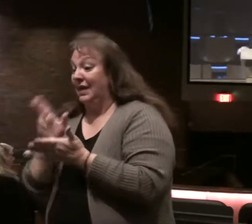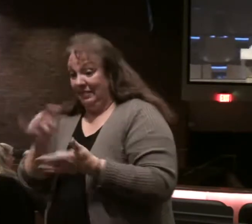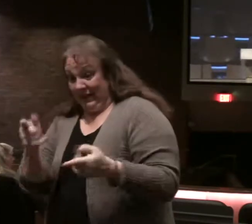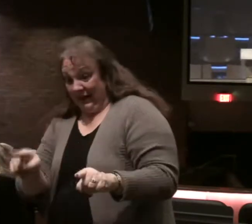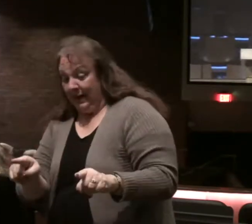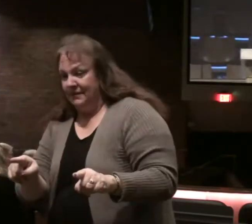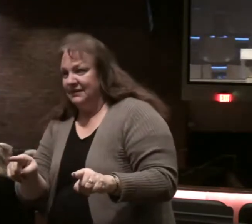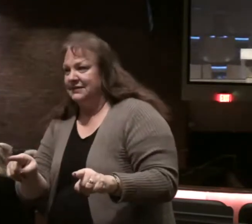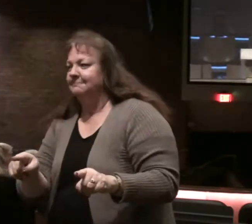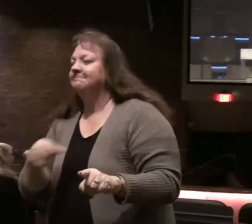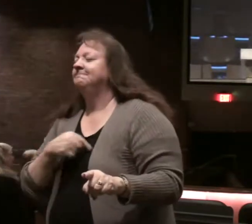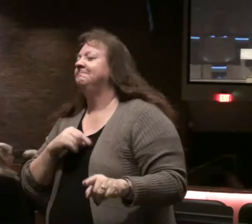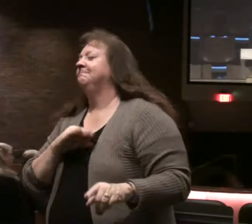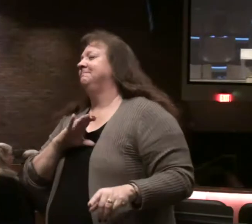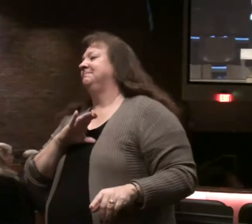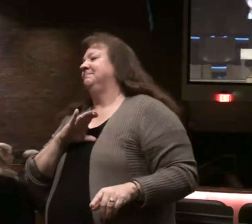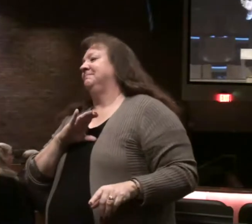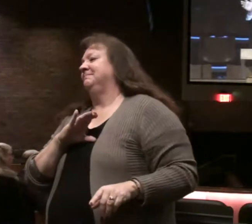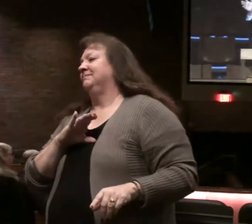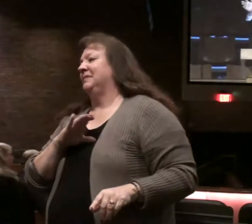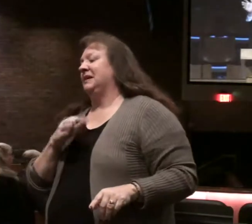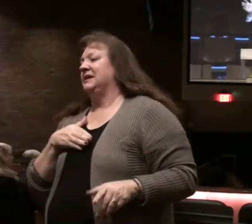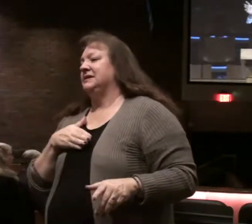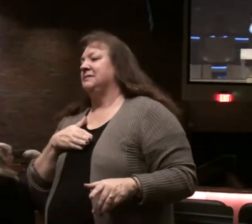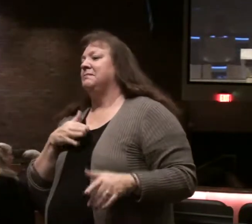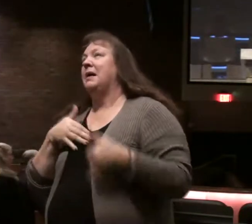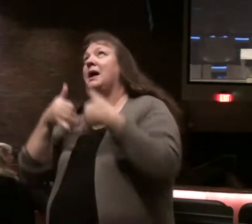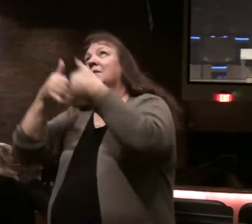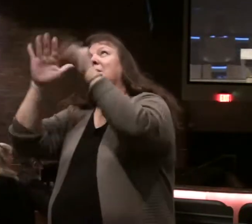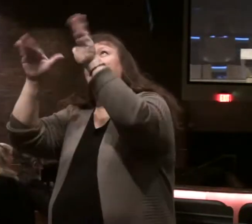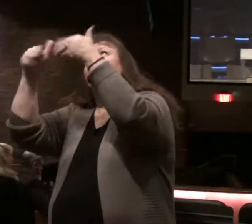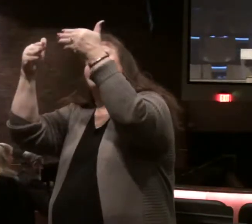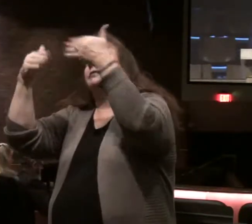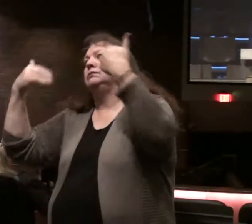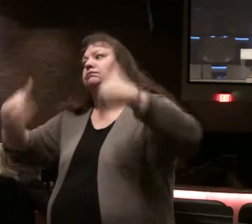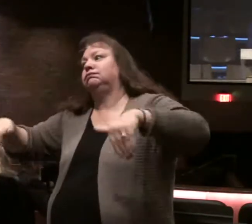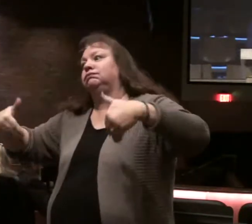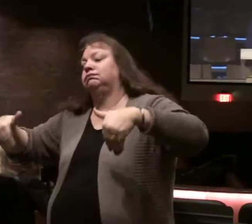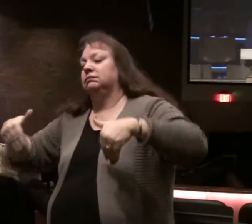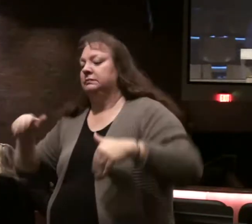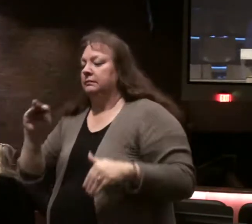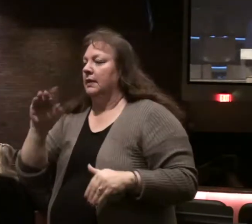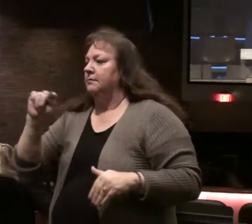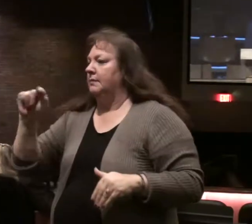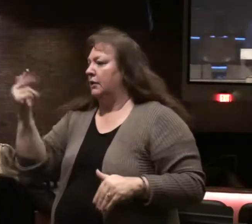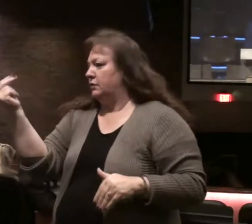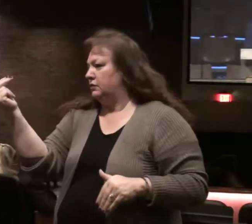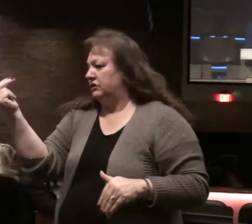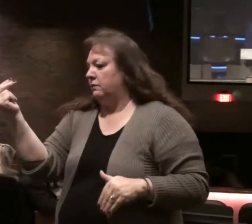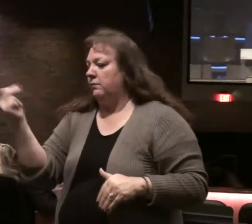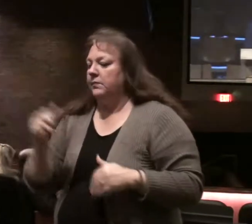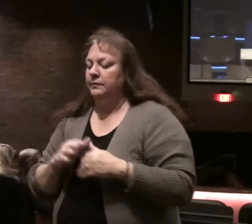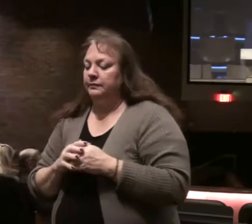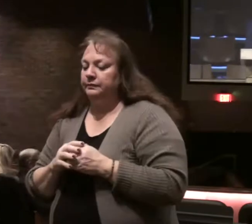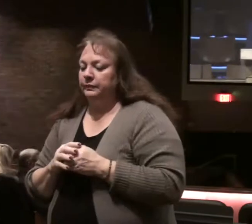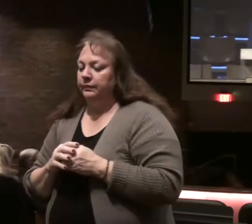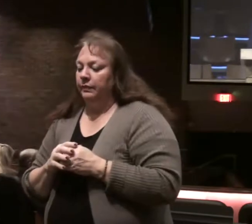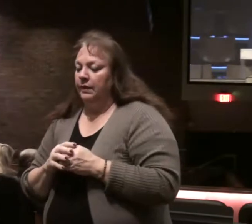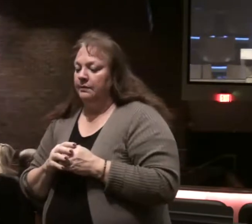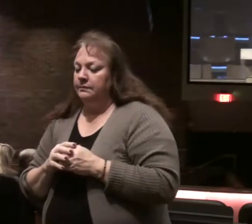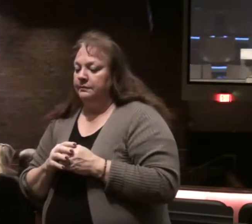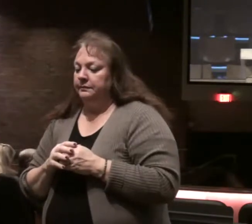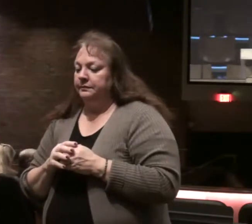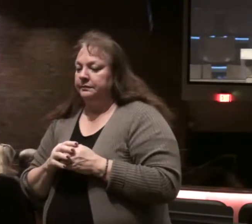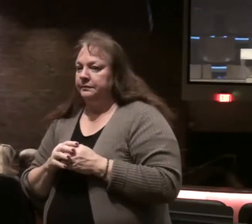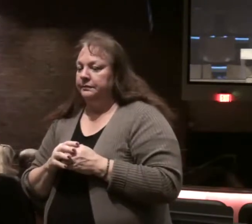happens I can rejoice because my reward in heaven is great. Go to Matthew 13. Matthew 10 talks about similar thing. Matthew